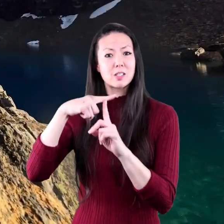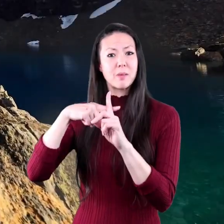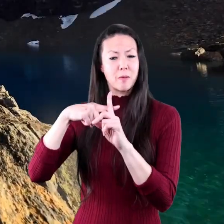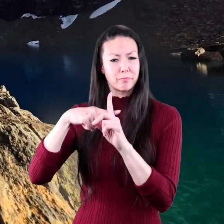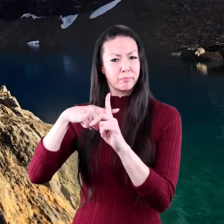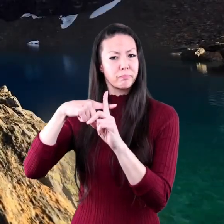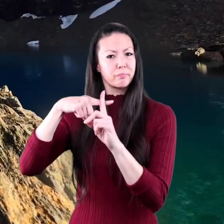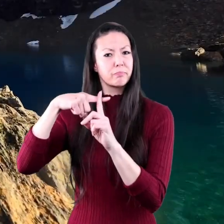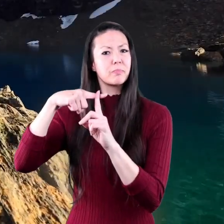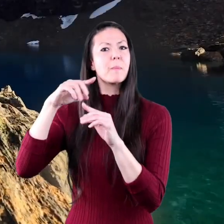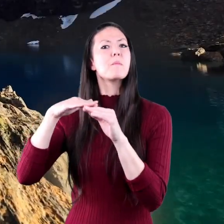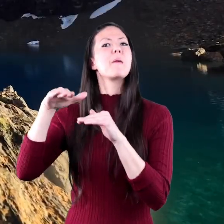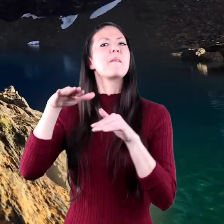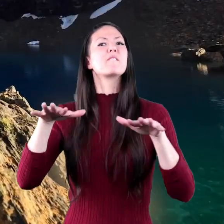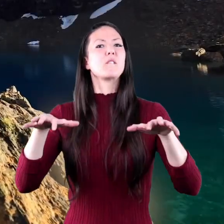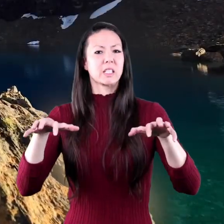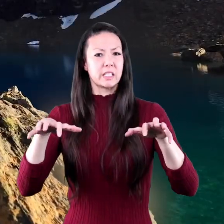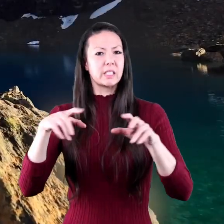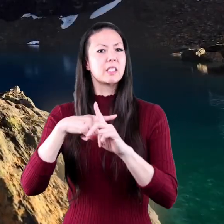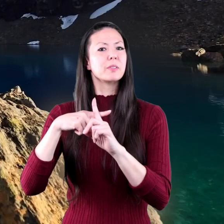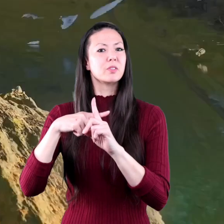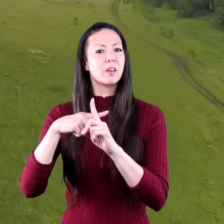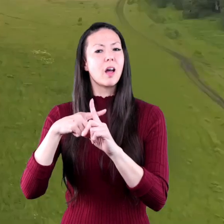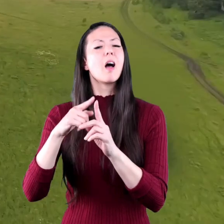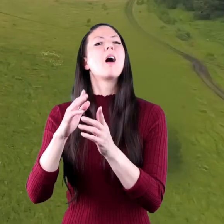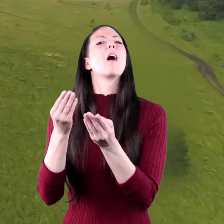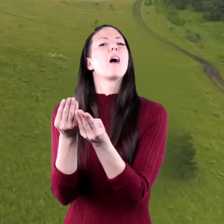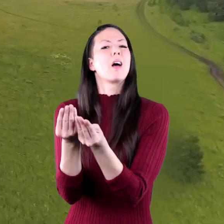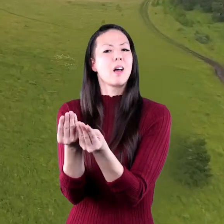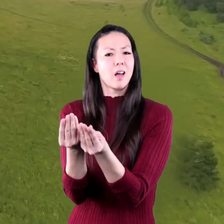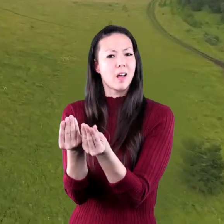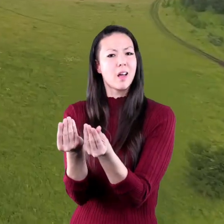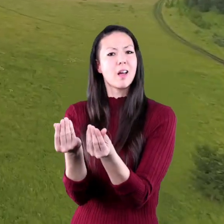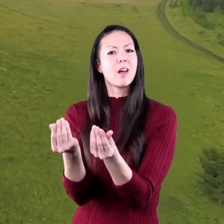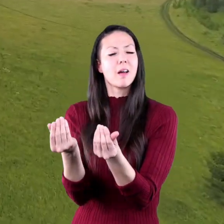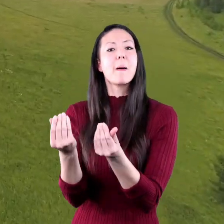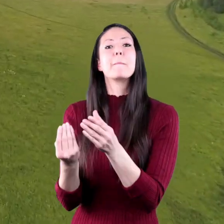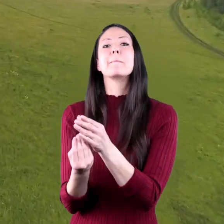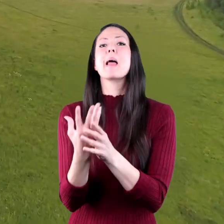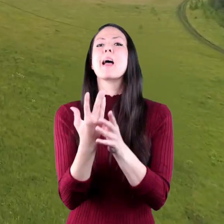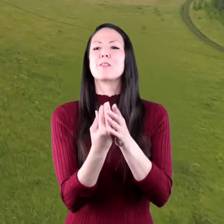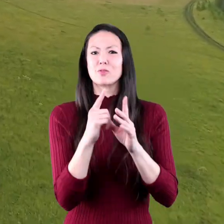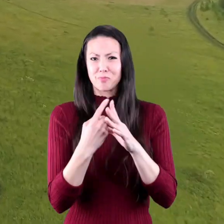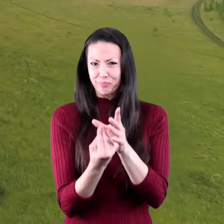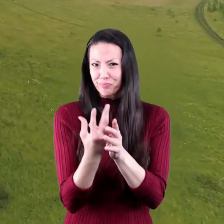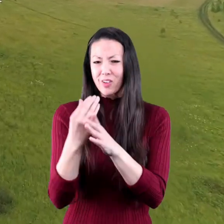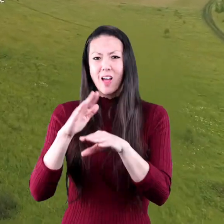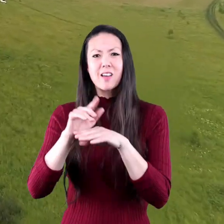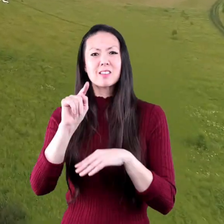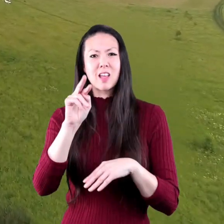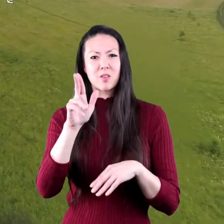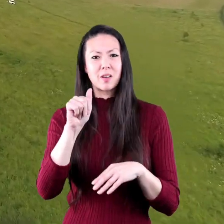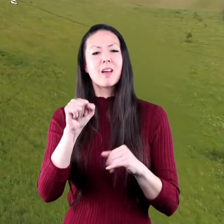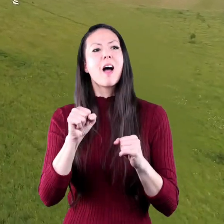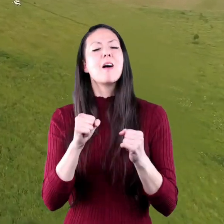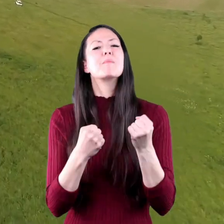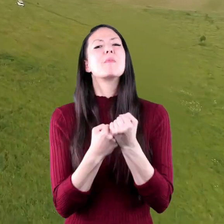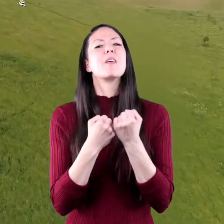when temperatures rise above freezing, the ice melts and plants that grow on the tundra can support some animal